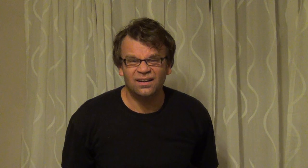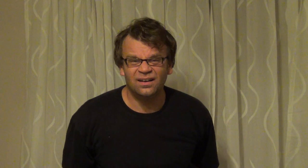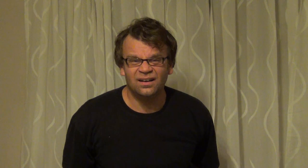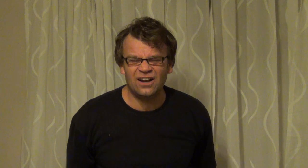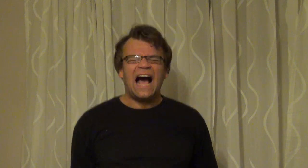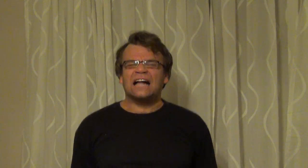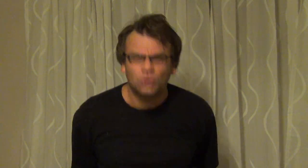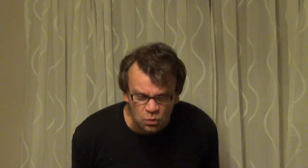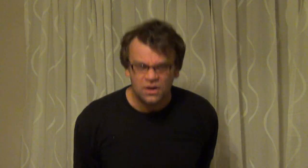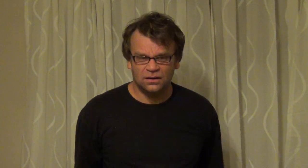a cartoon